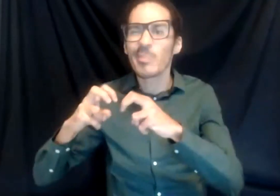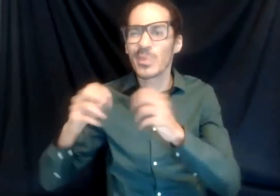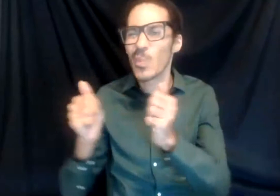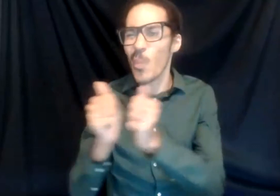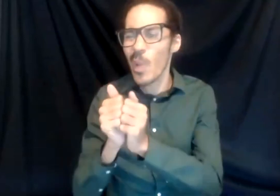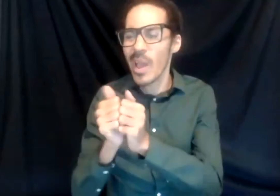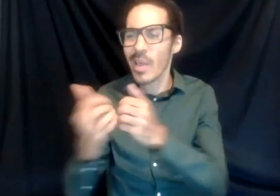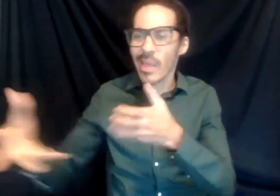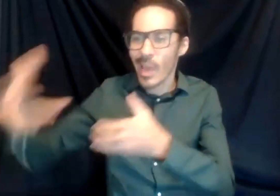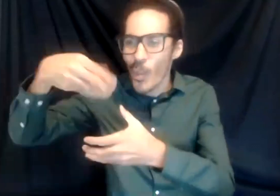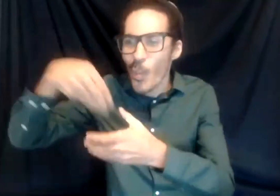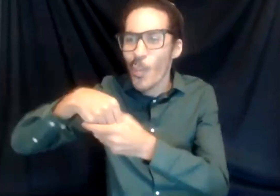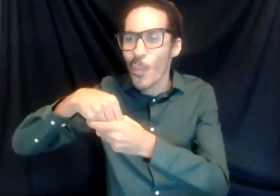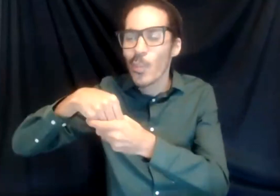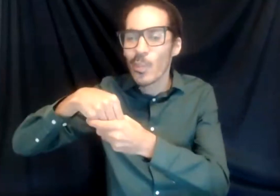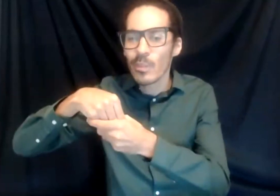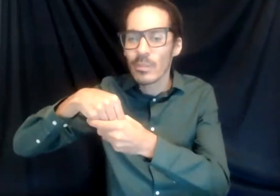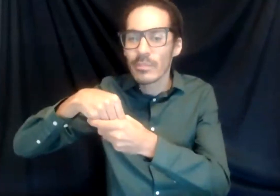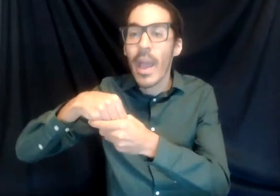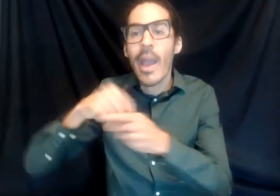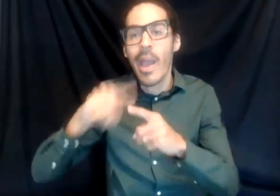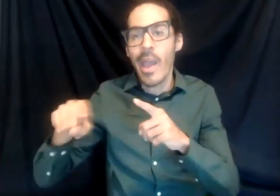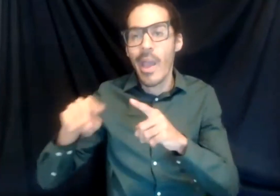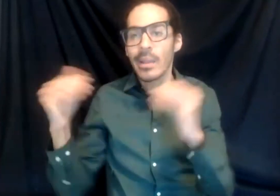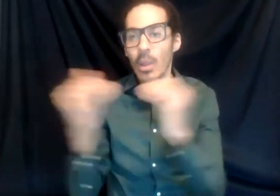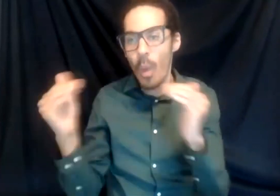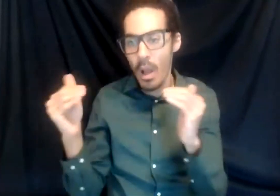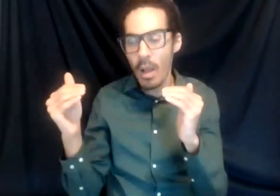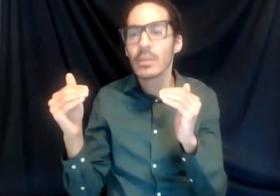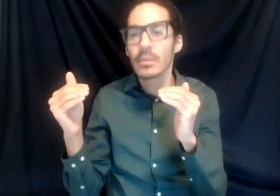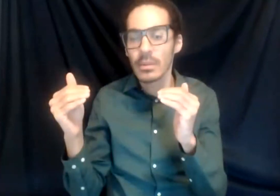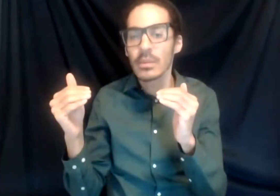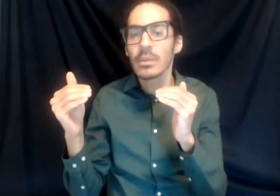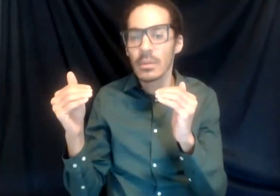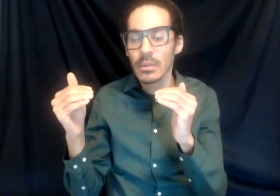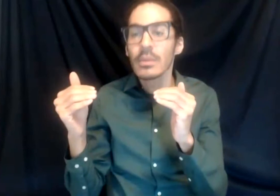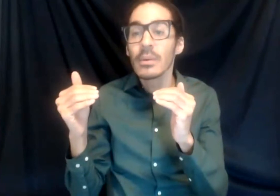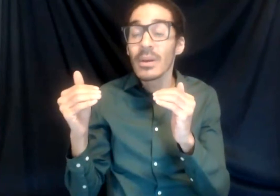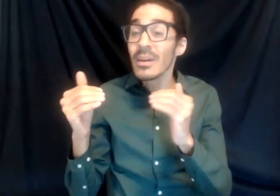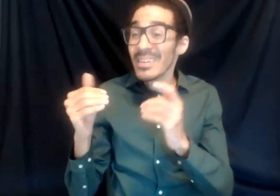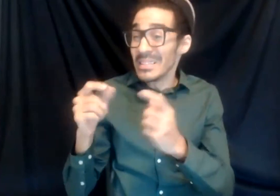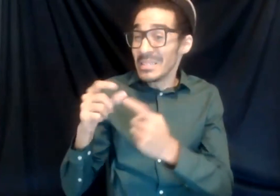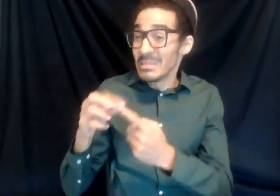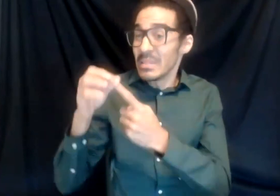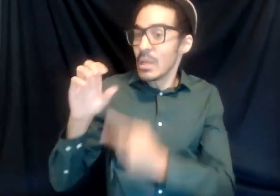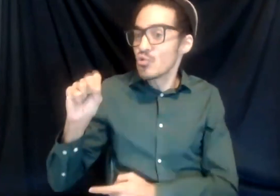inclusion and equality, that especially the NSTARS movement is a good example of, in a sense,